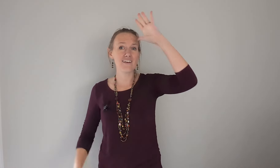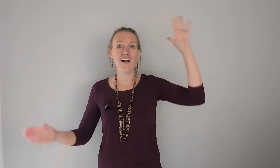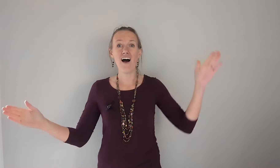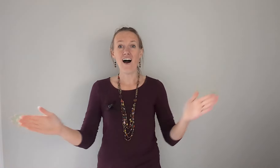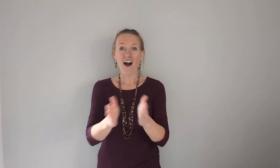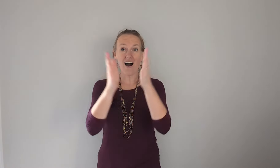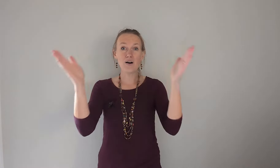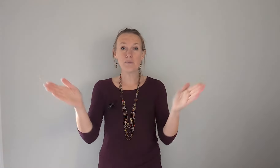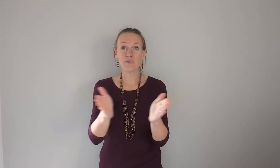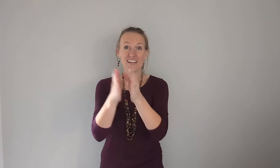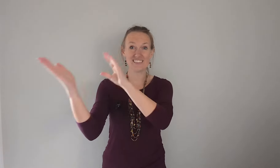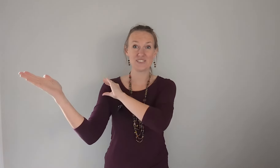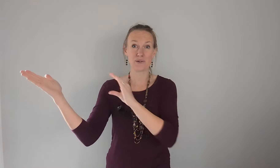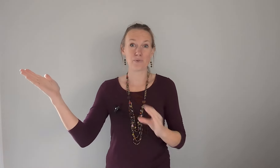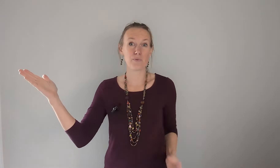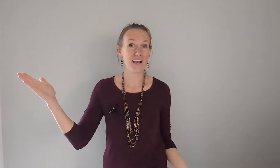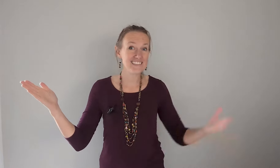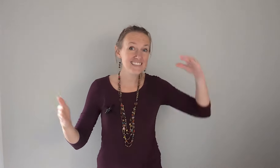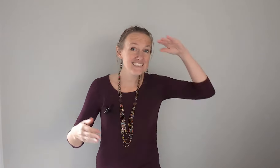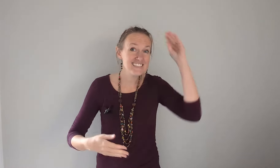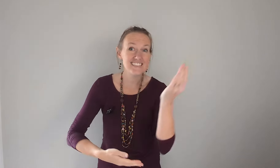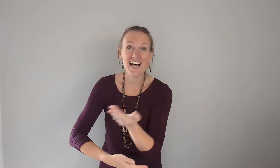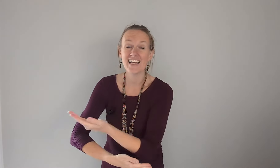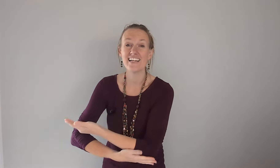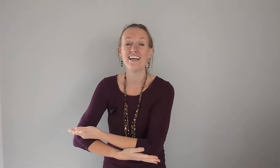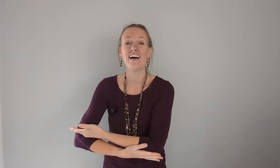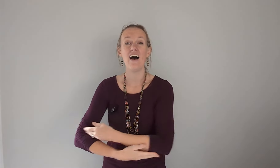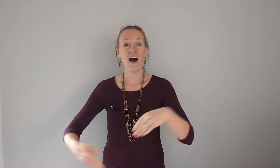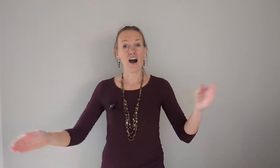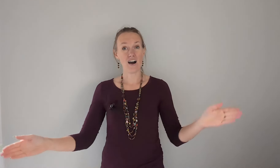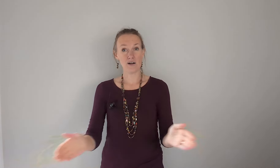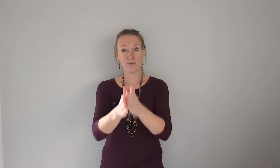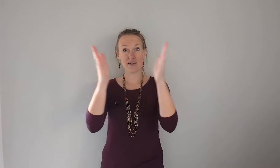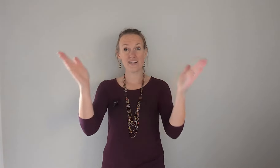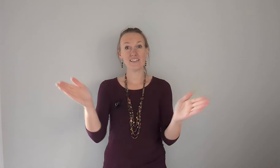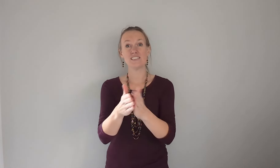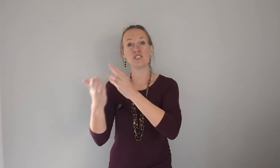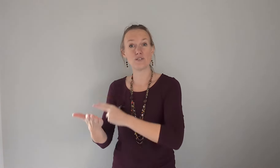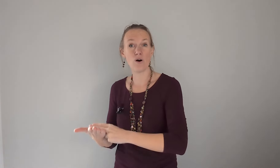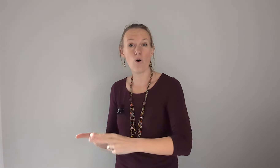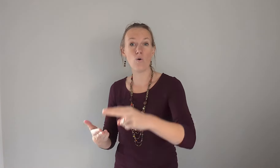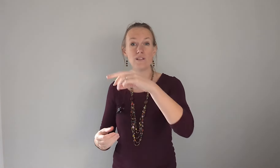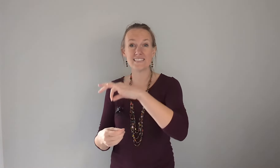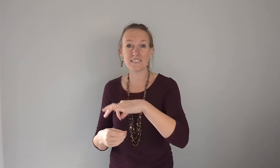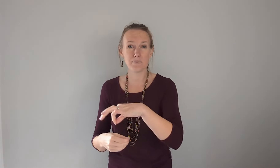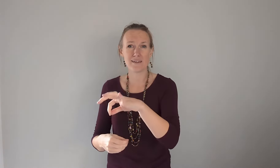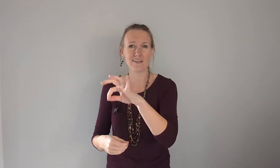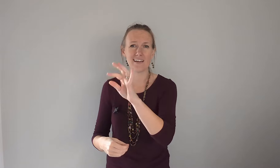all praised christ the son all praise to the holy spirit